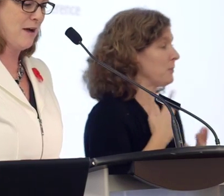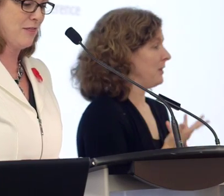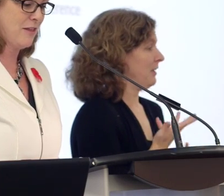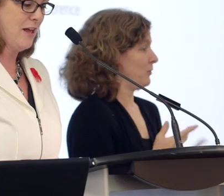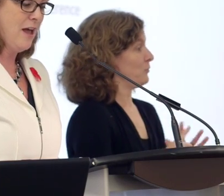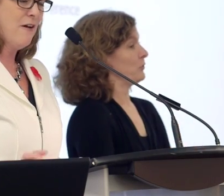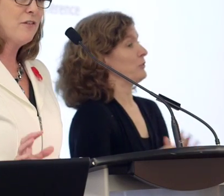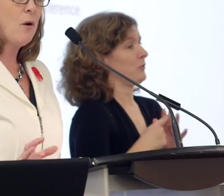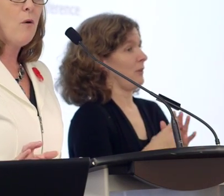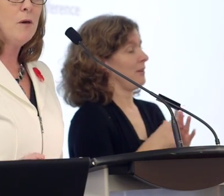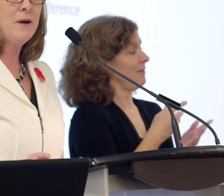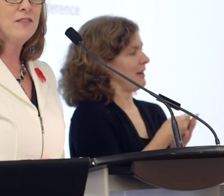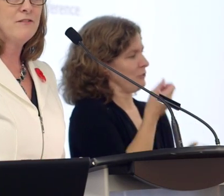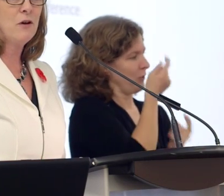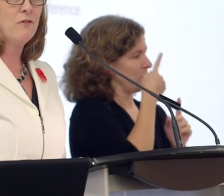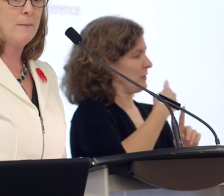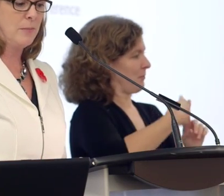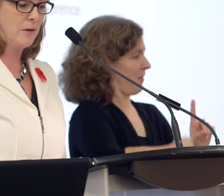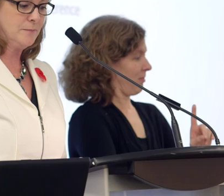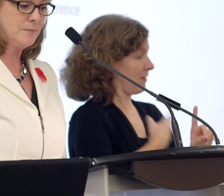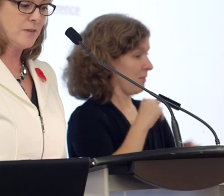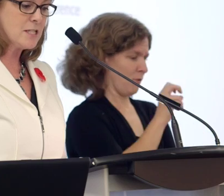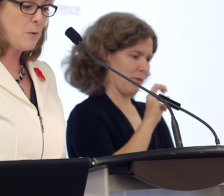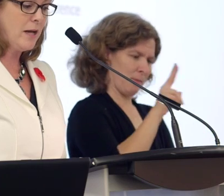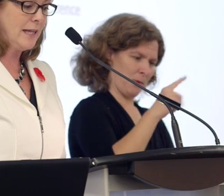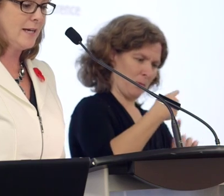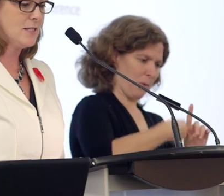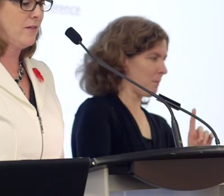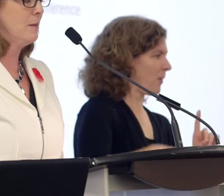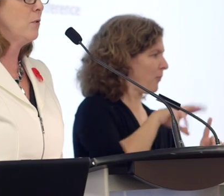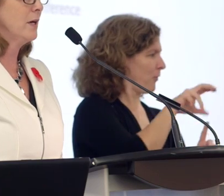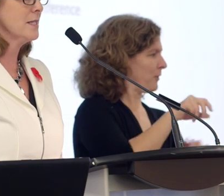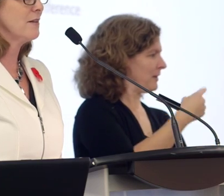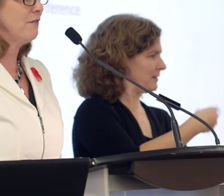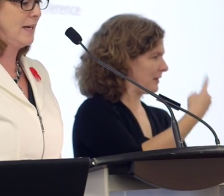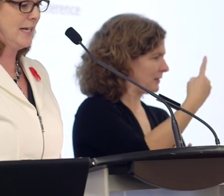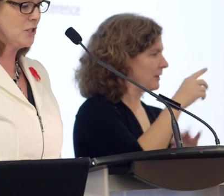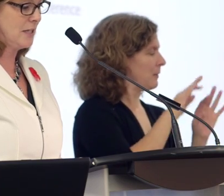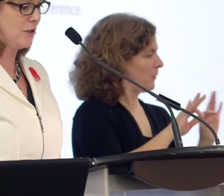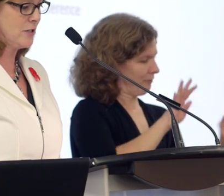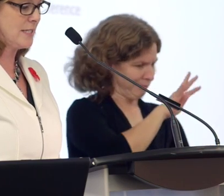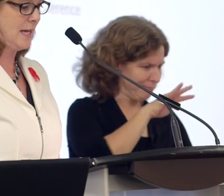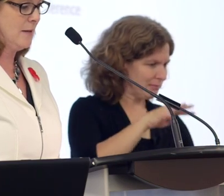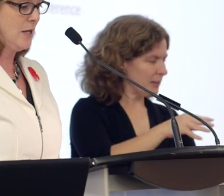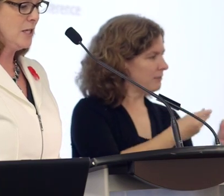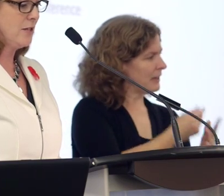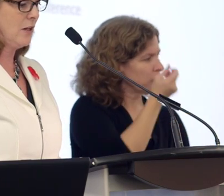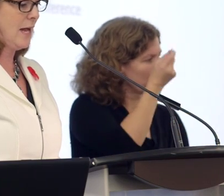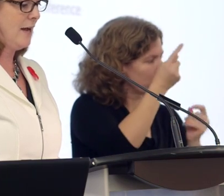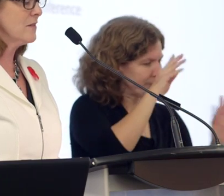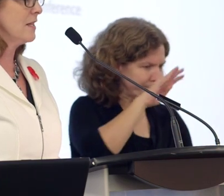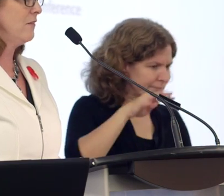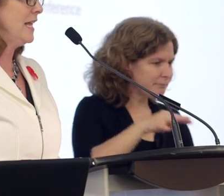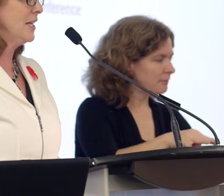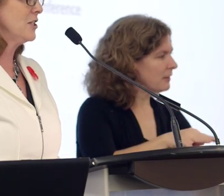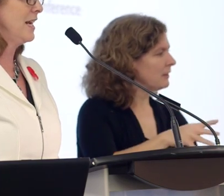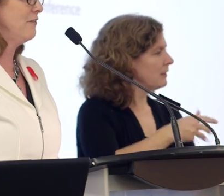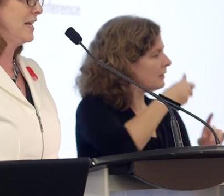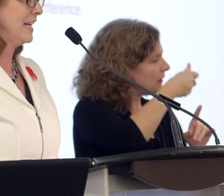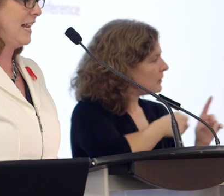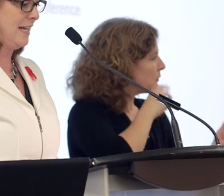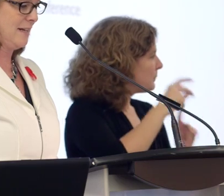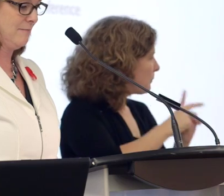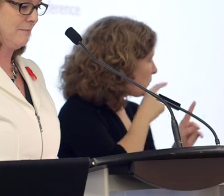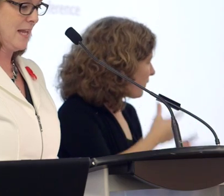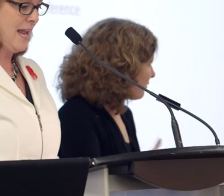Literacy Month. For the whole month of November, the spotlight is on the importance of financial literacy to the lives of each